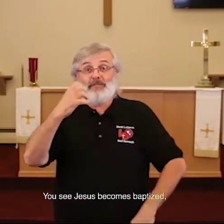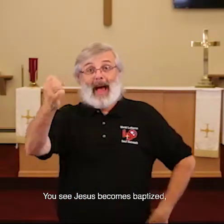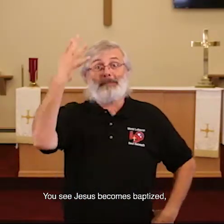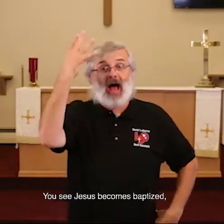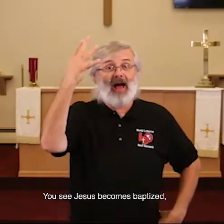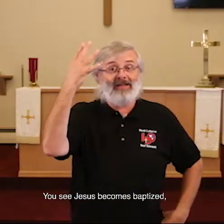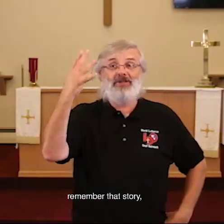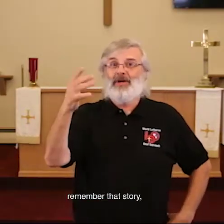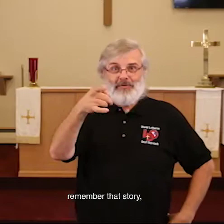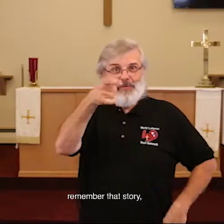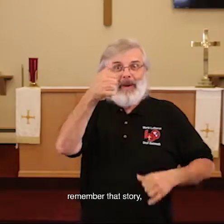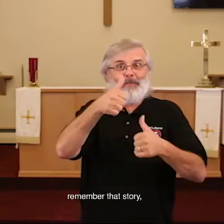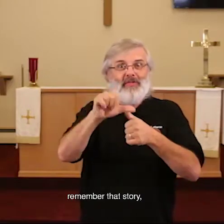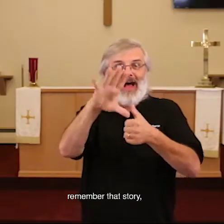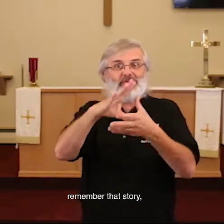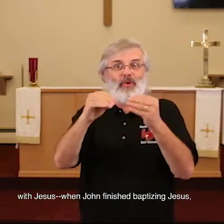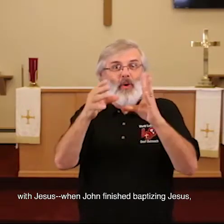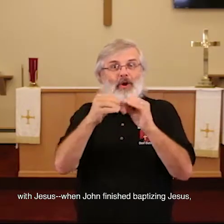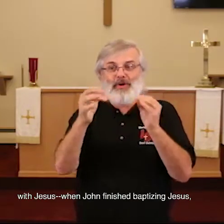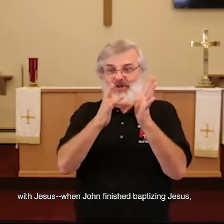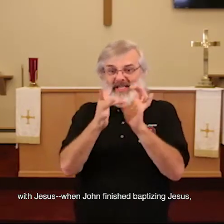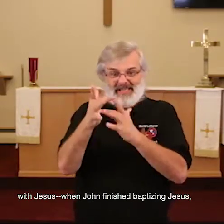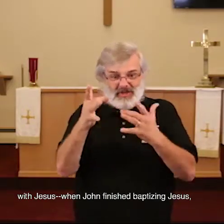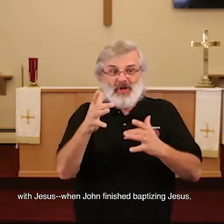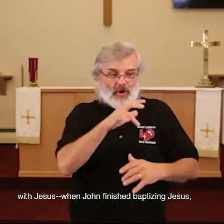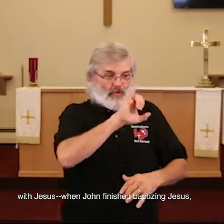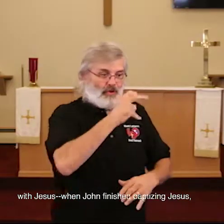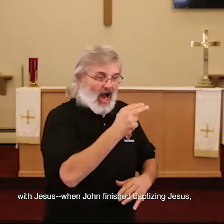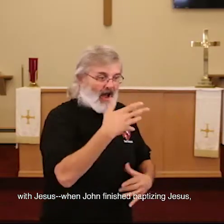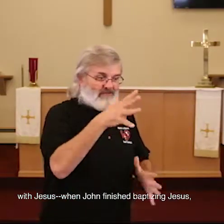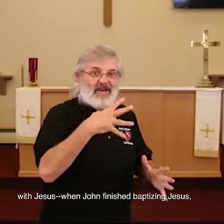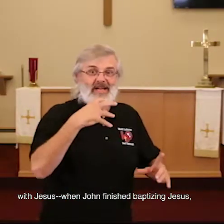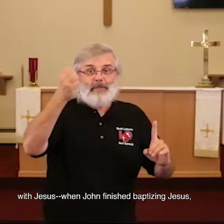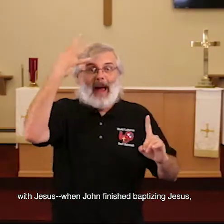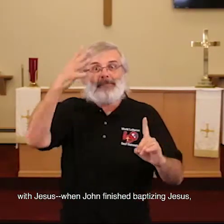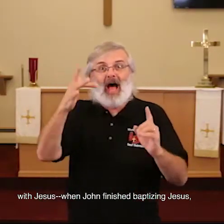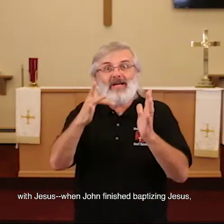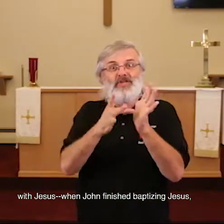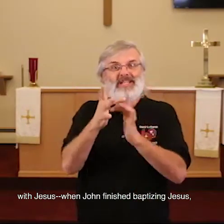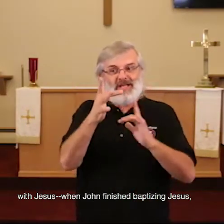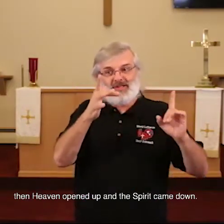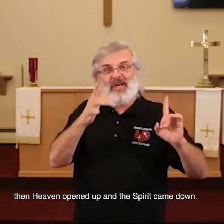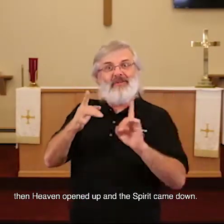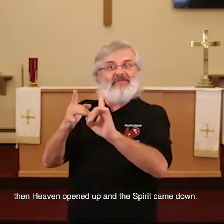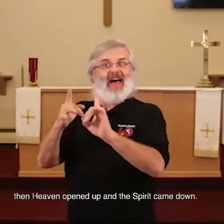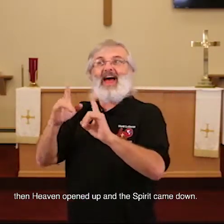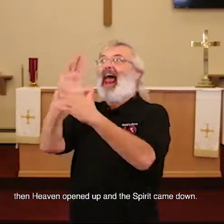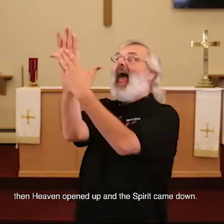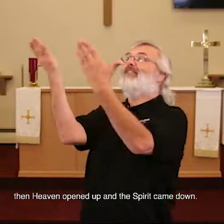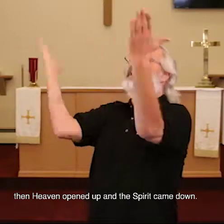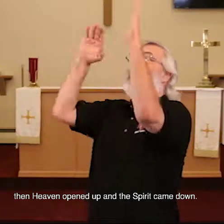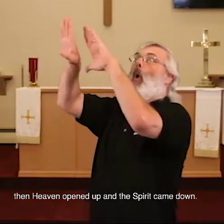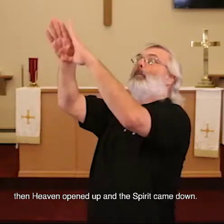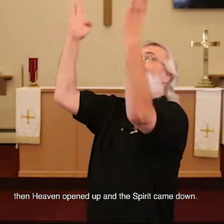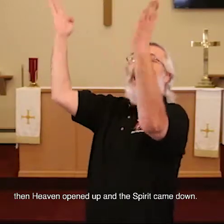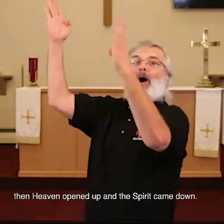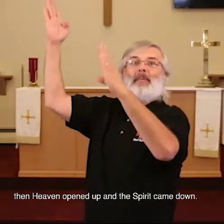baptized. Remember that story when Jesus, when John finished, baptized Jesus, then heaven opened up,